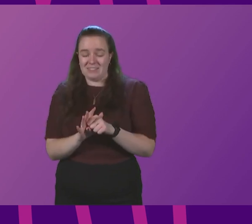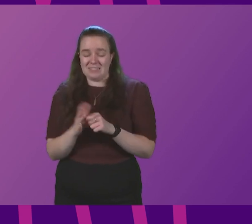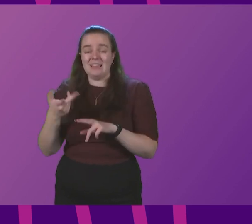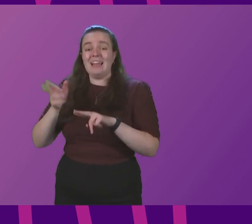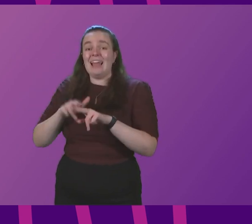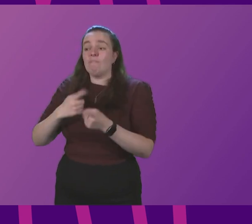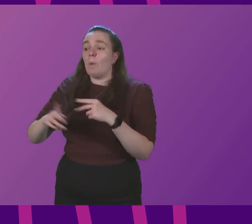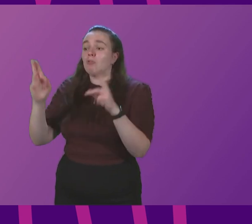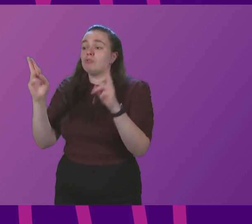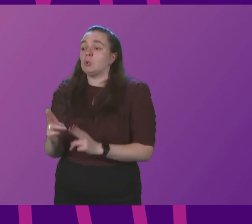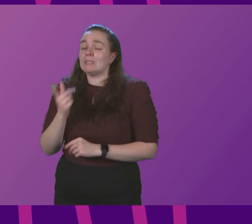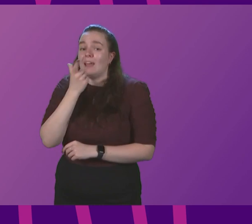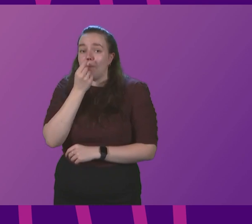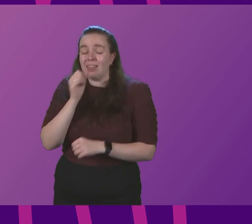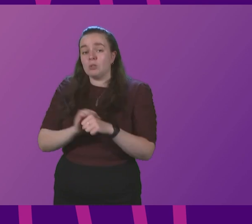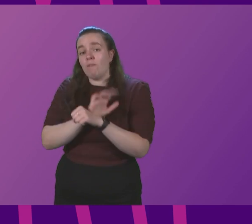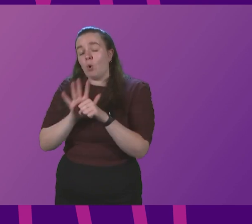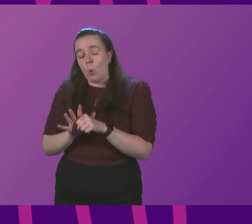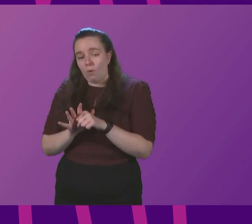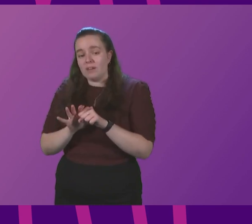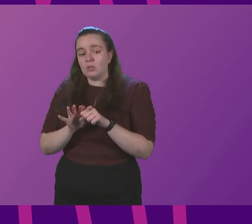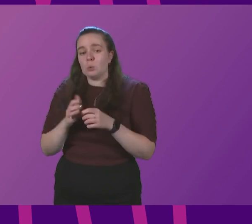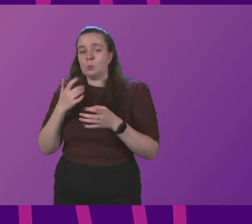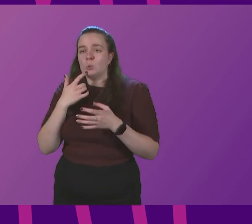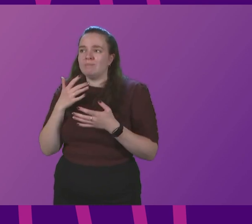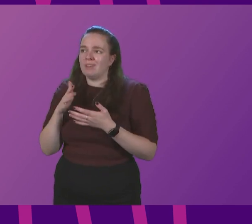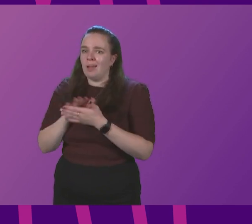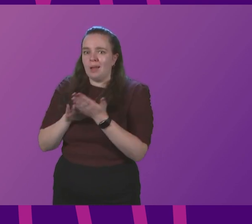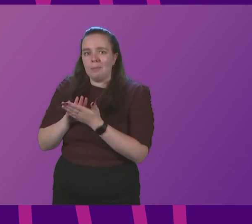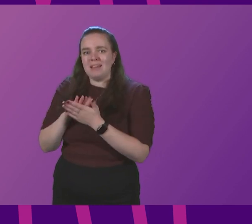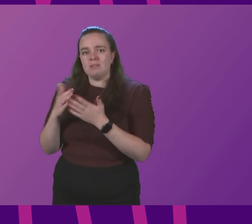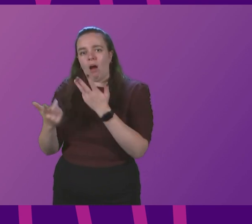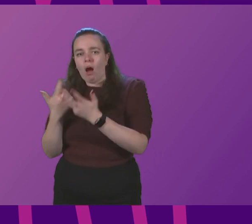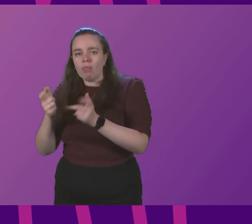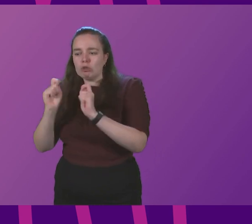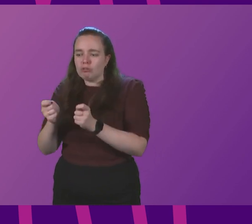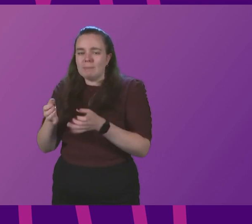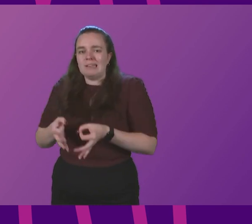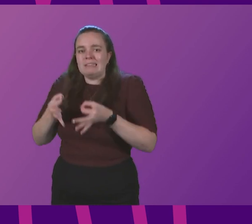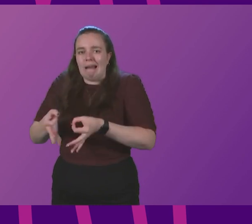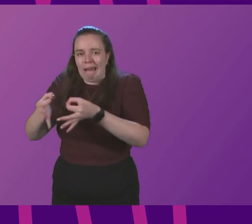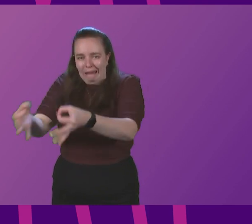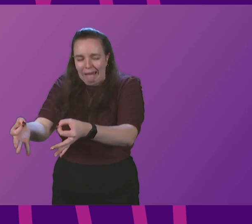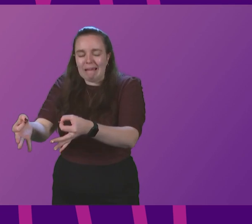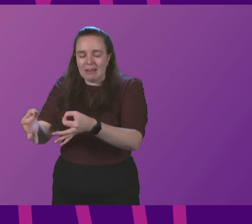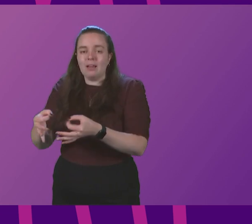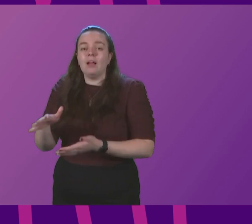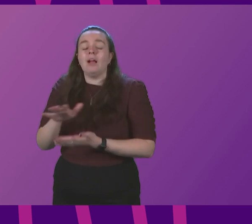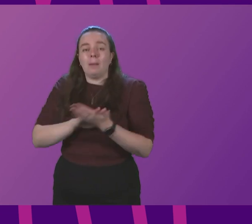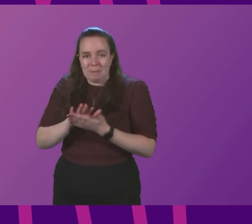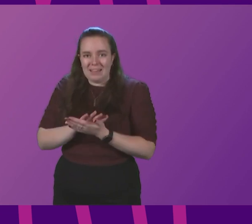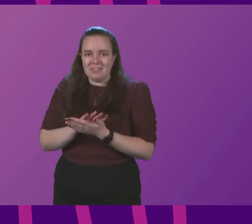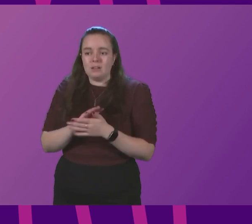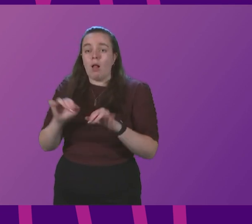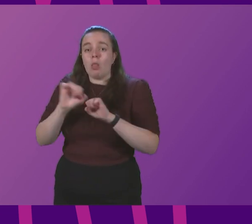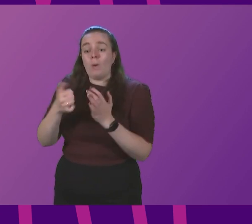reduce the ability of COVID to delay and pause other treatments, then the less of